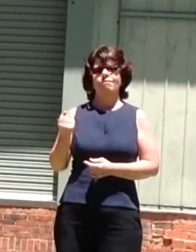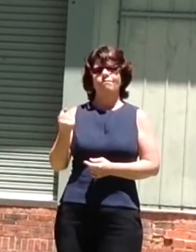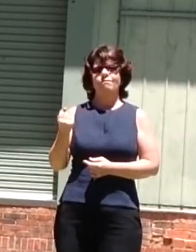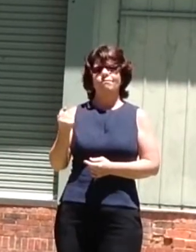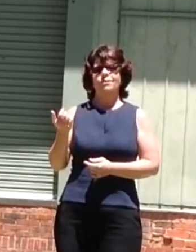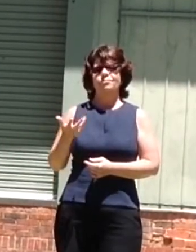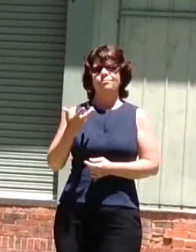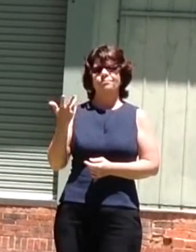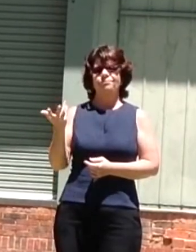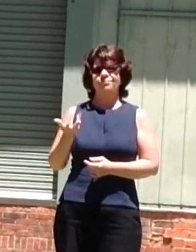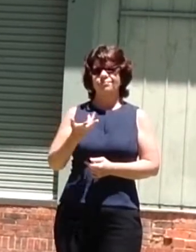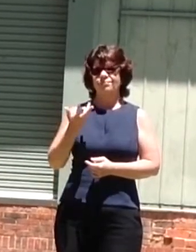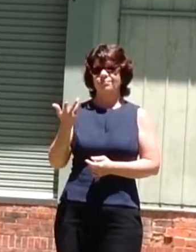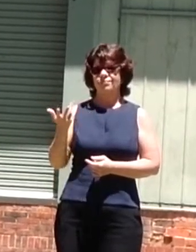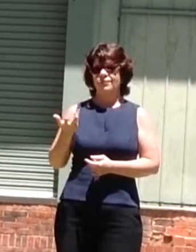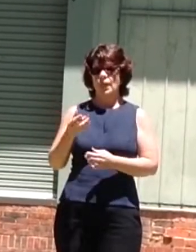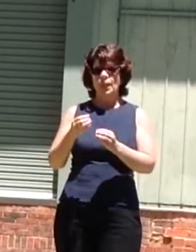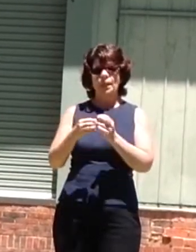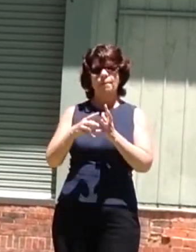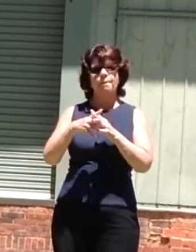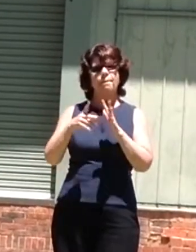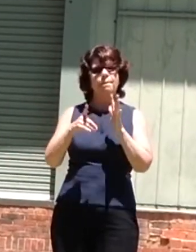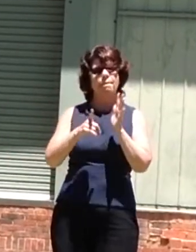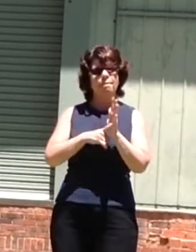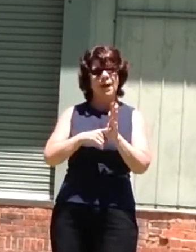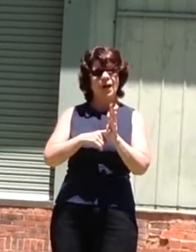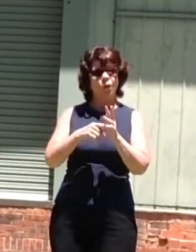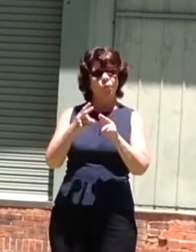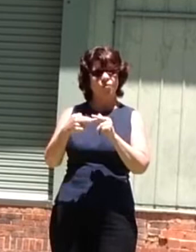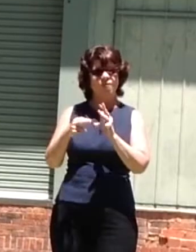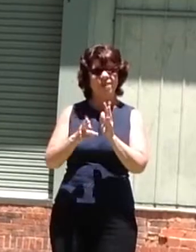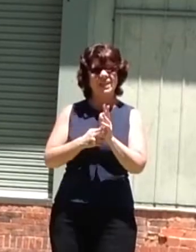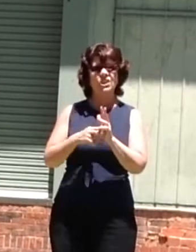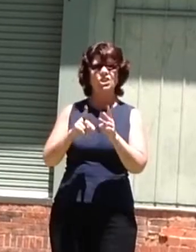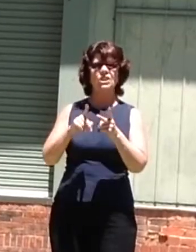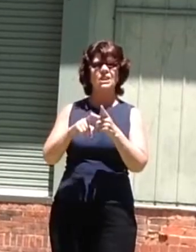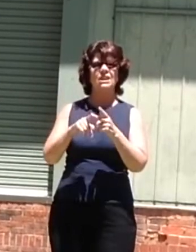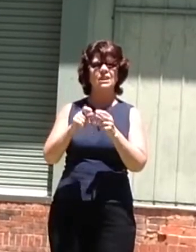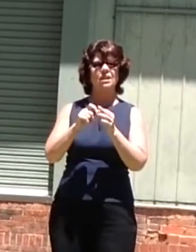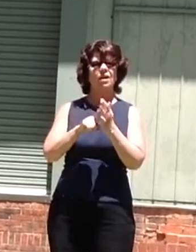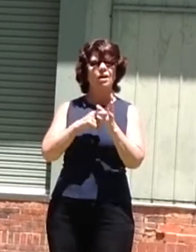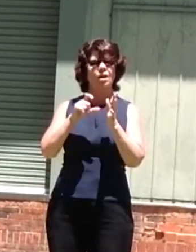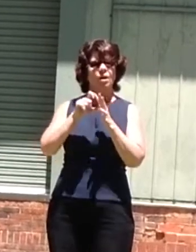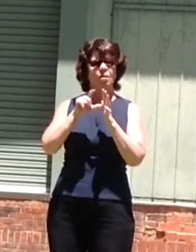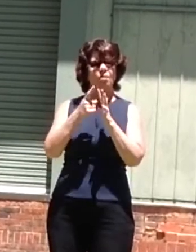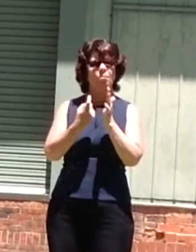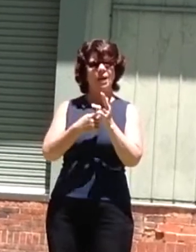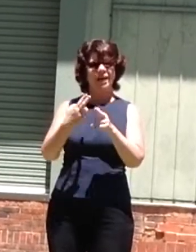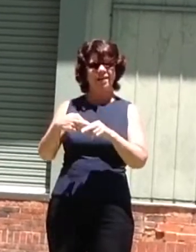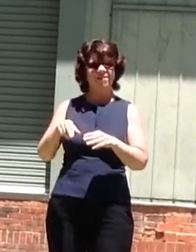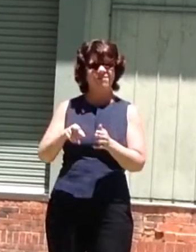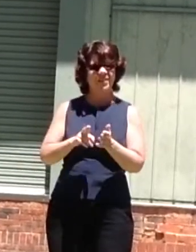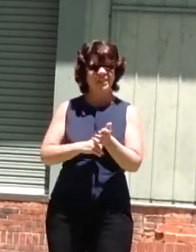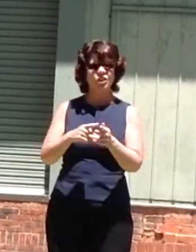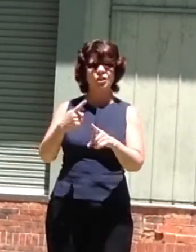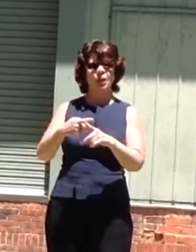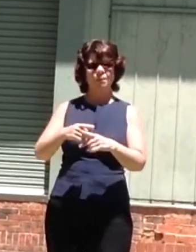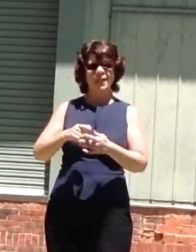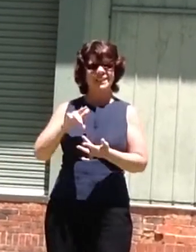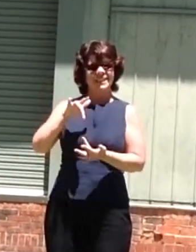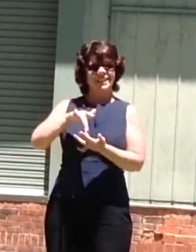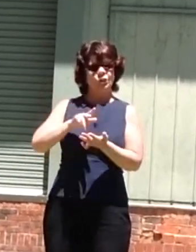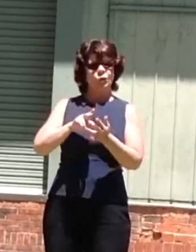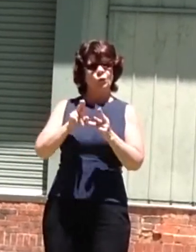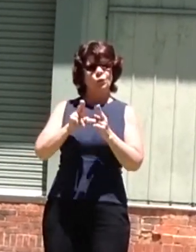bowel function, the bladder function, the sexual function, all those things that go along with the disability. And also the